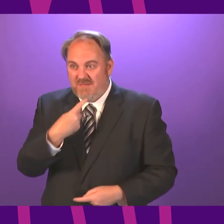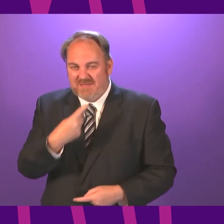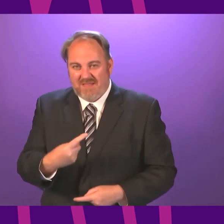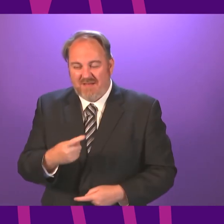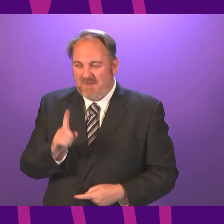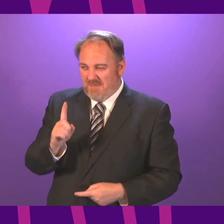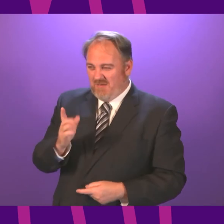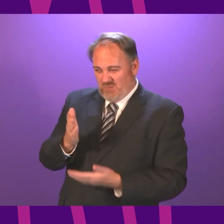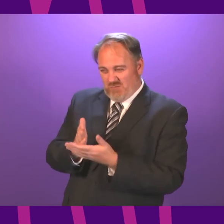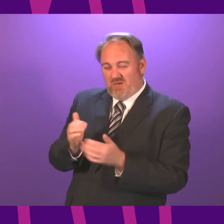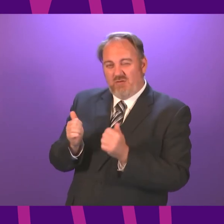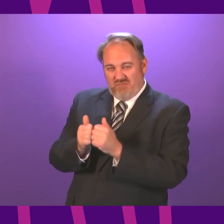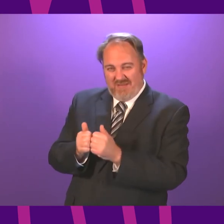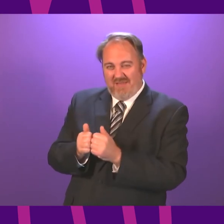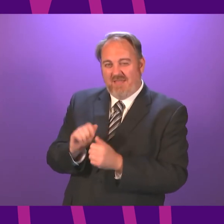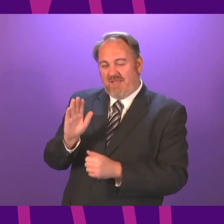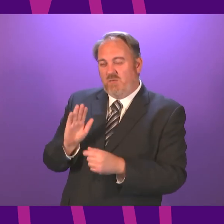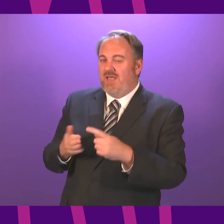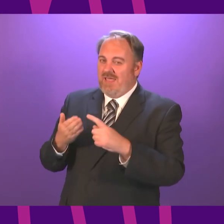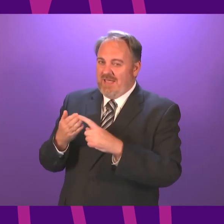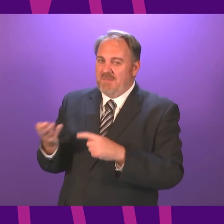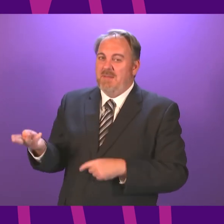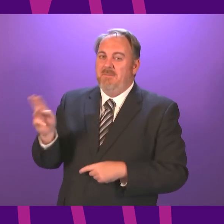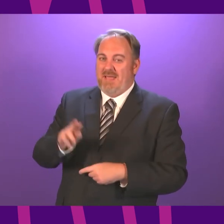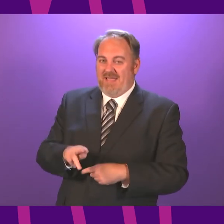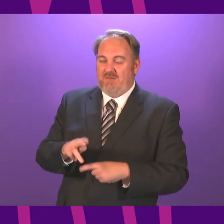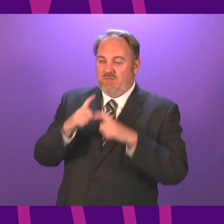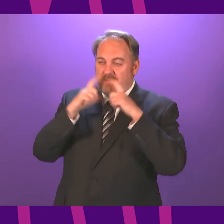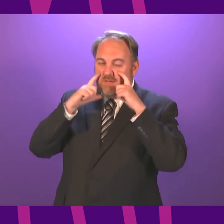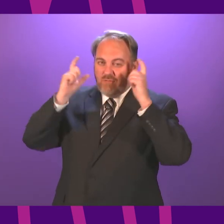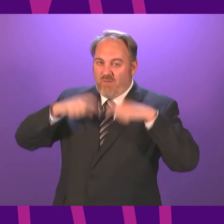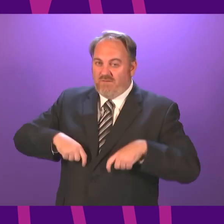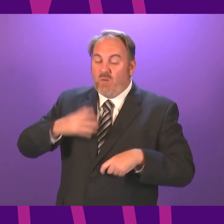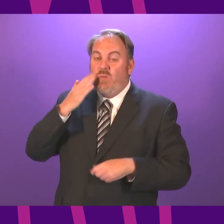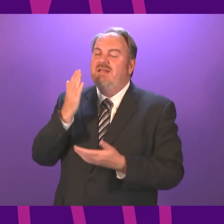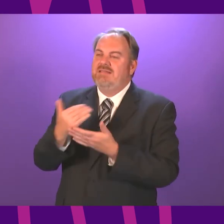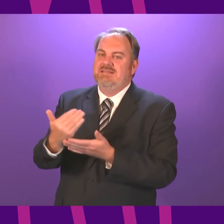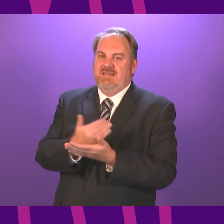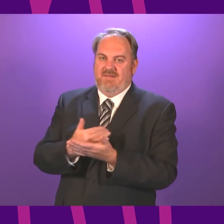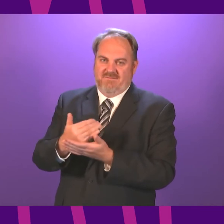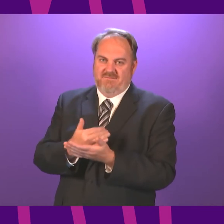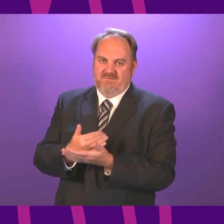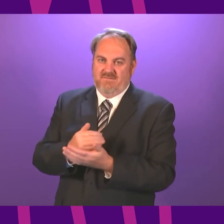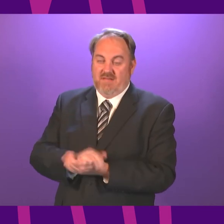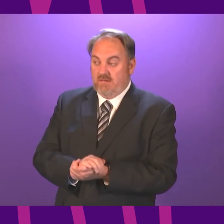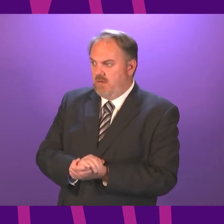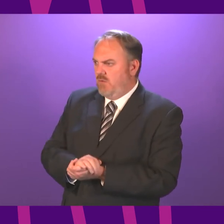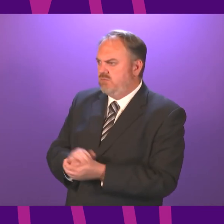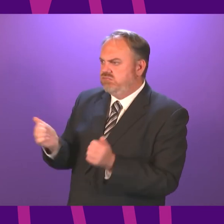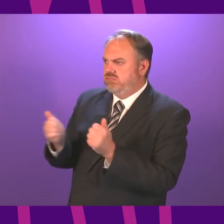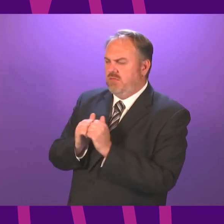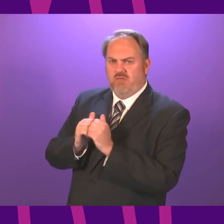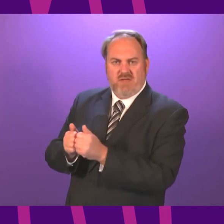does the First Minister agree that ultimately we should aim to return to being mask-free once it is safe to do so? The First Minister. Yes, I do. I